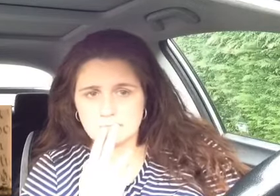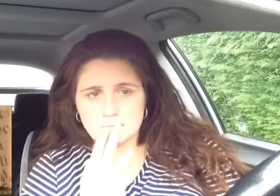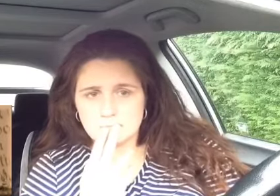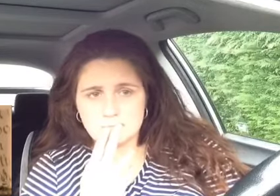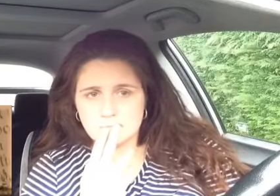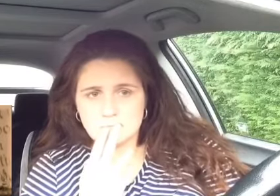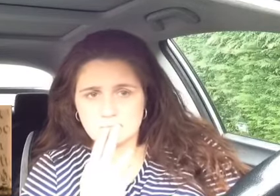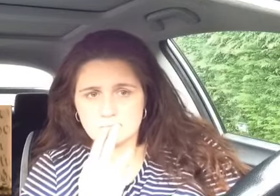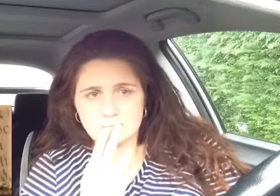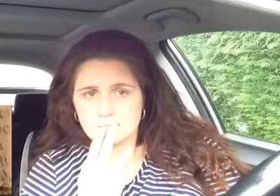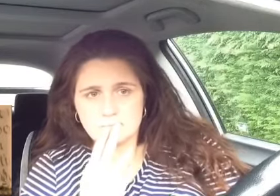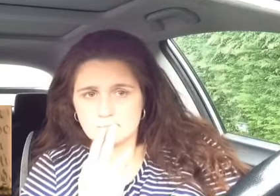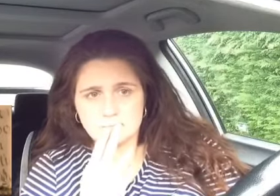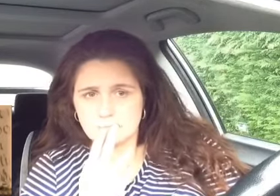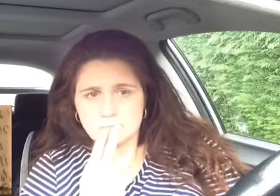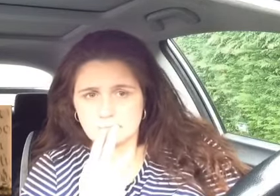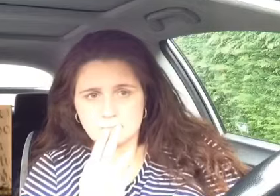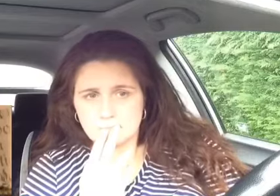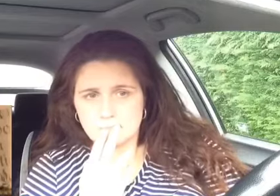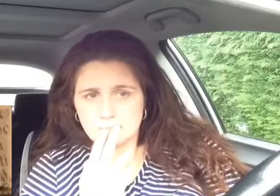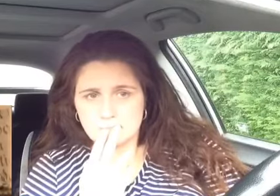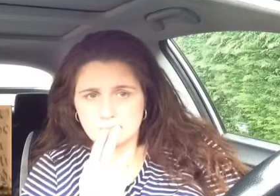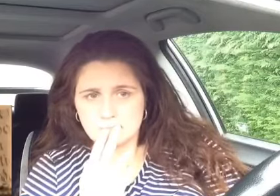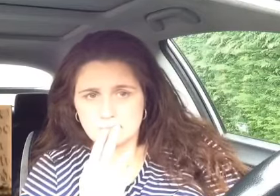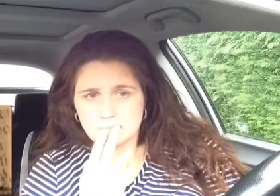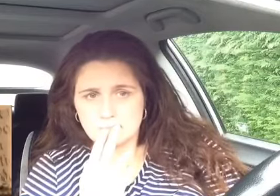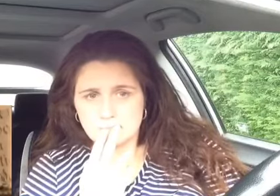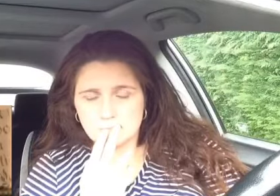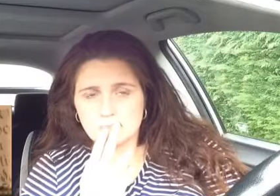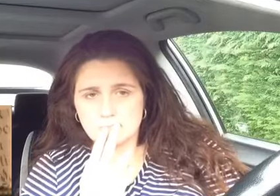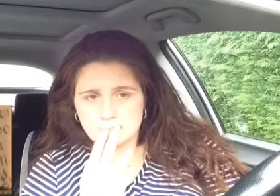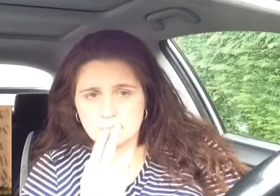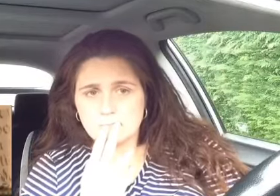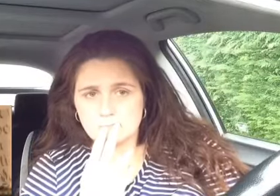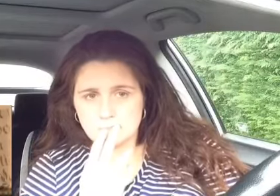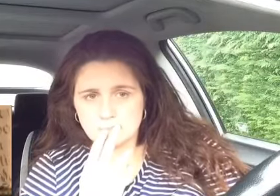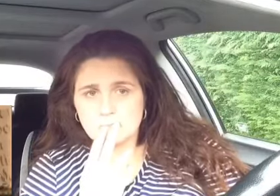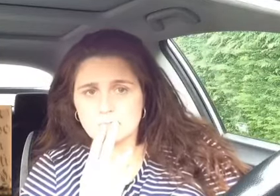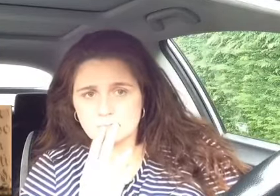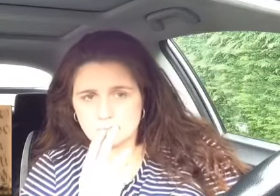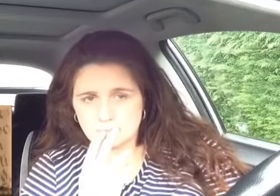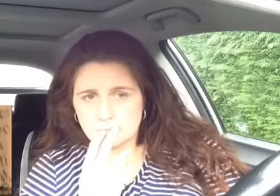black or Latino they have to truly represent the community and represent what's good for all of us